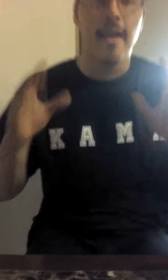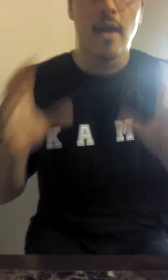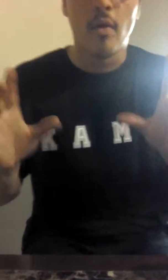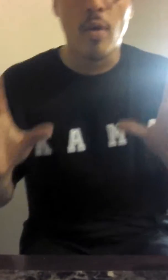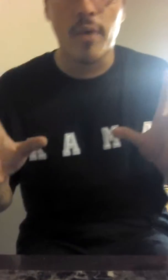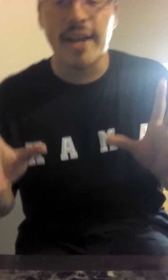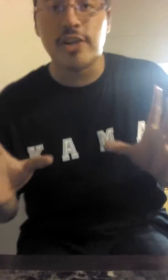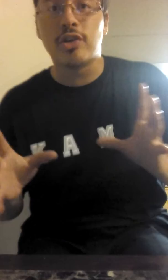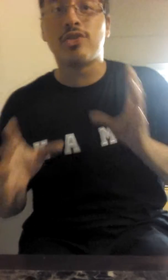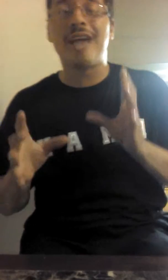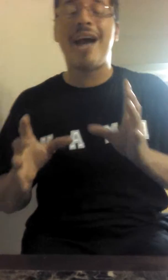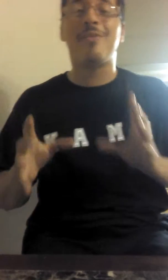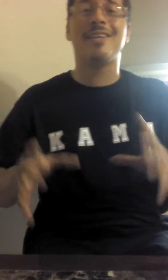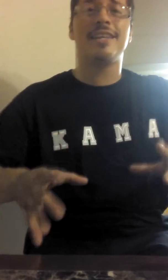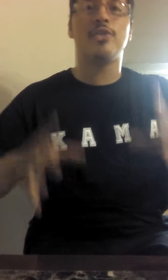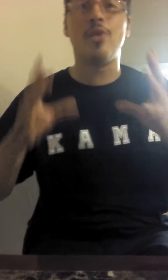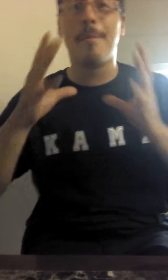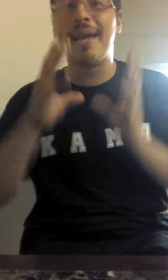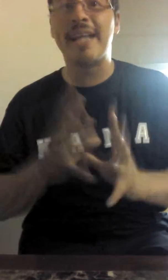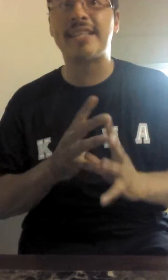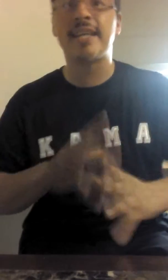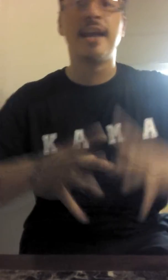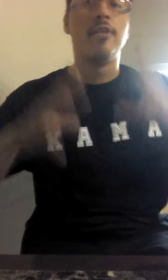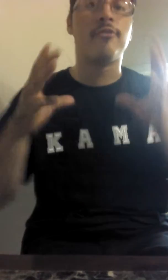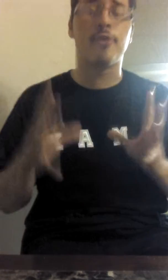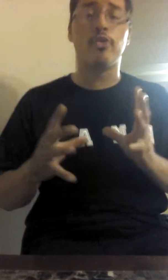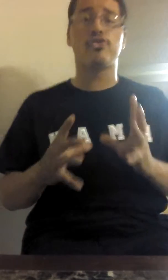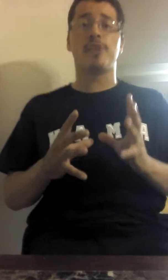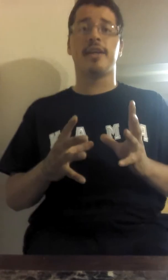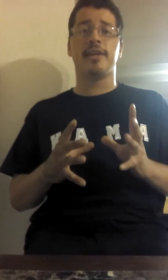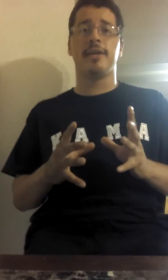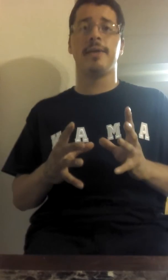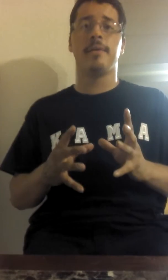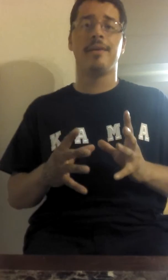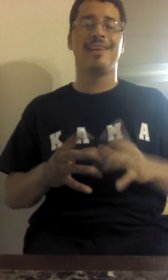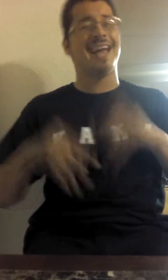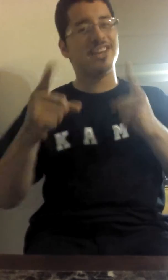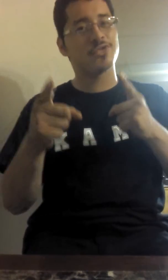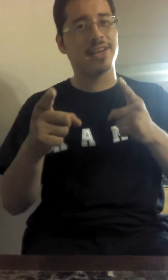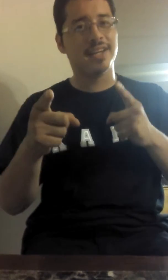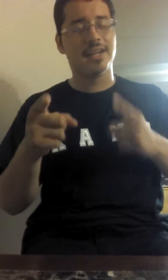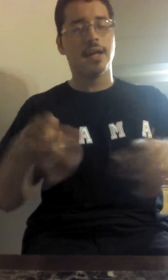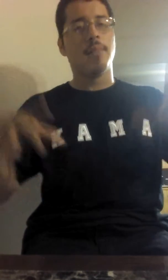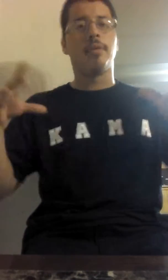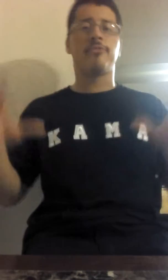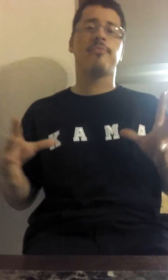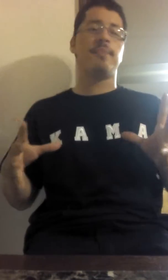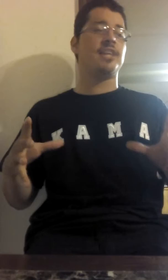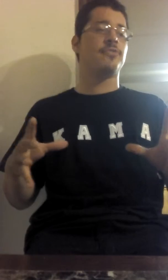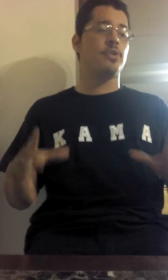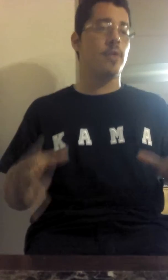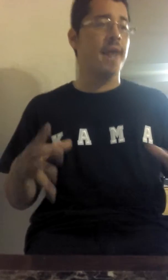What we're going to do tonight, we're going to do a mixed fruit drink. Not a drink, but a mixed fruit, right?